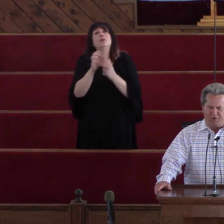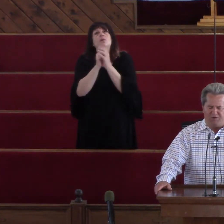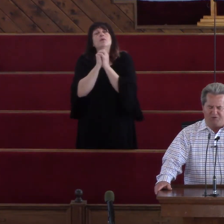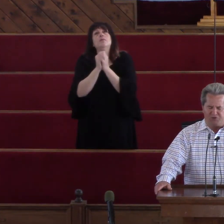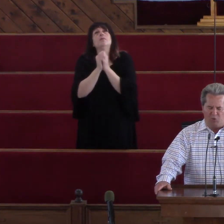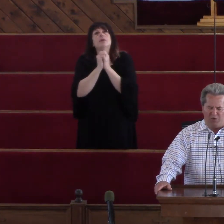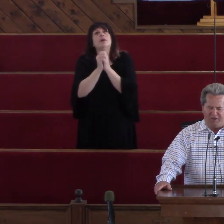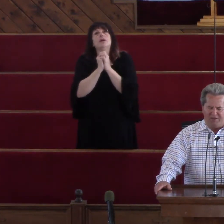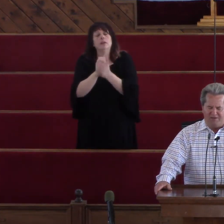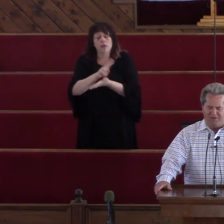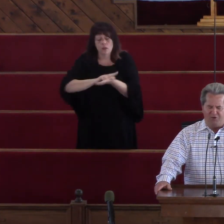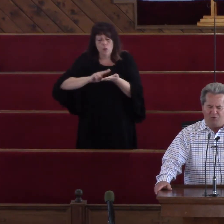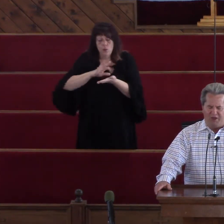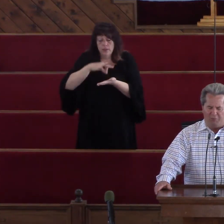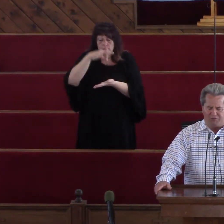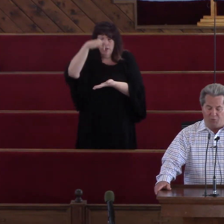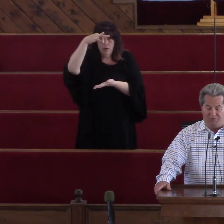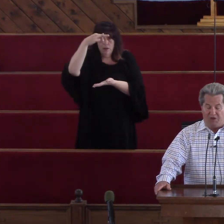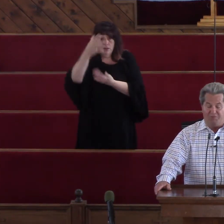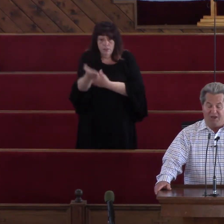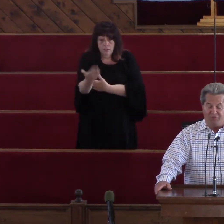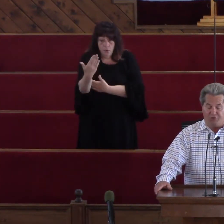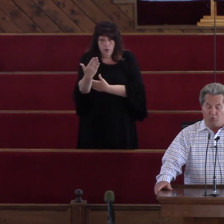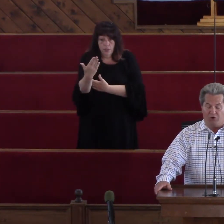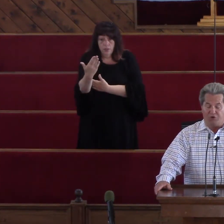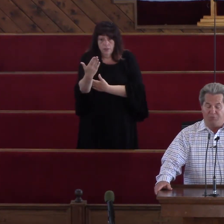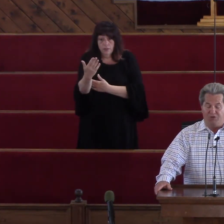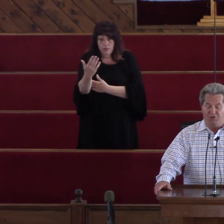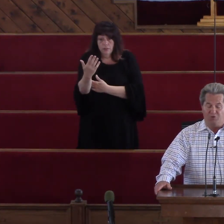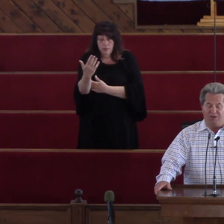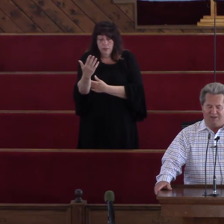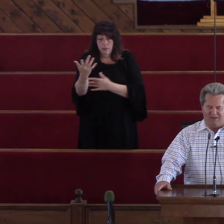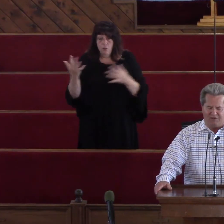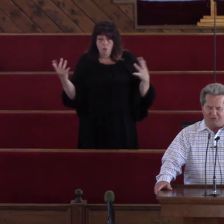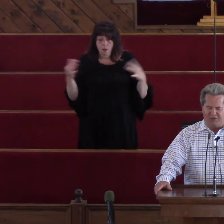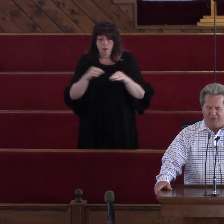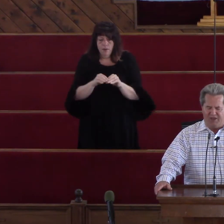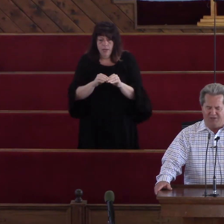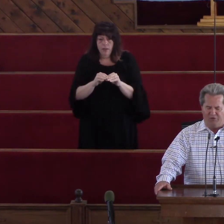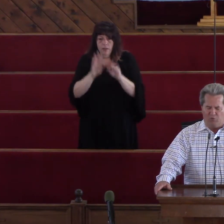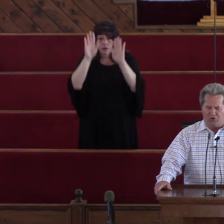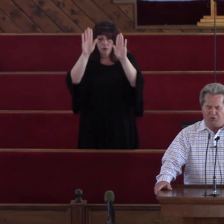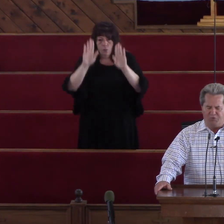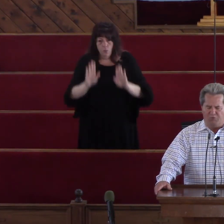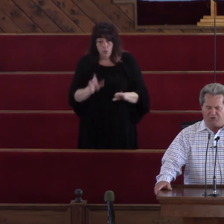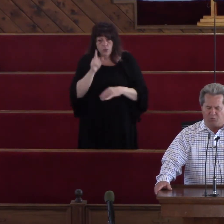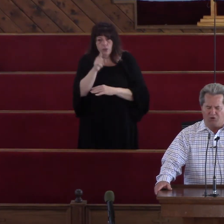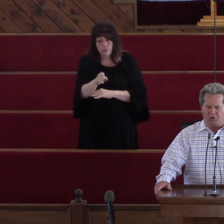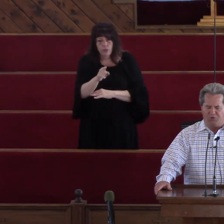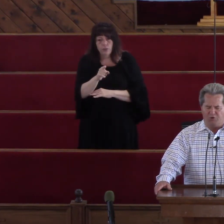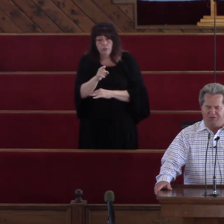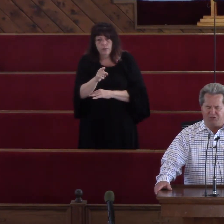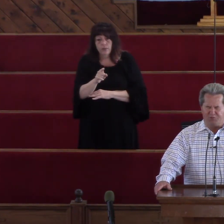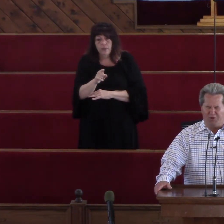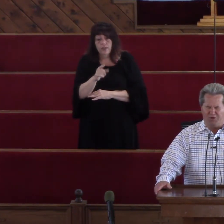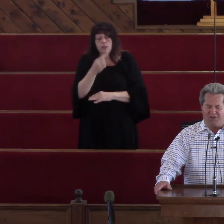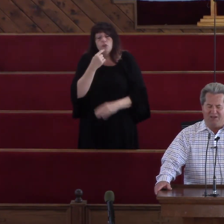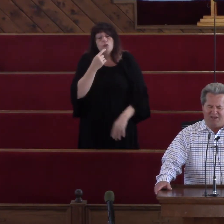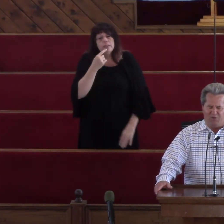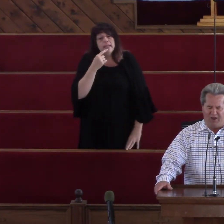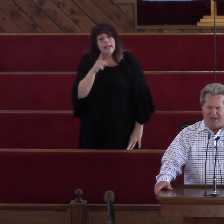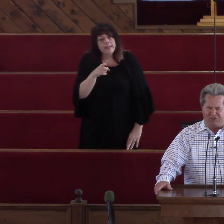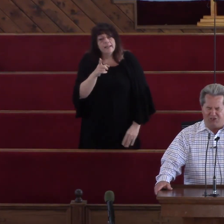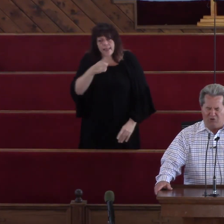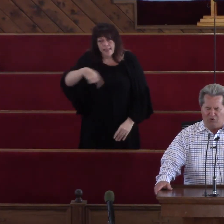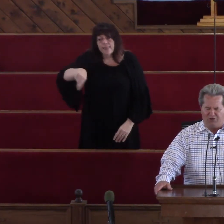Holy Spirit this morning That you would help us We've come together to worship you And you said They that worship you Must worship you in spirit